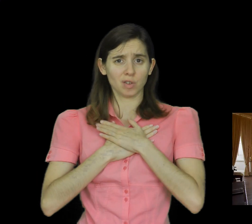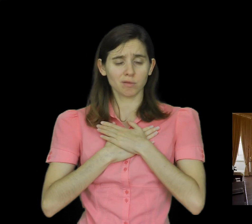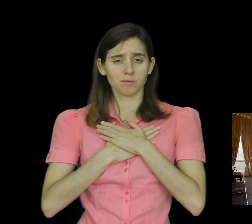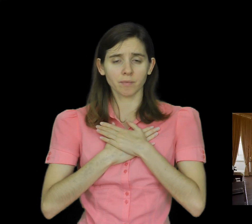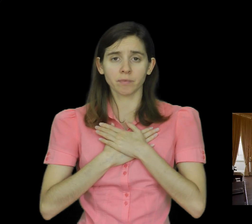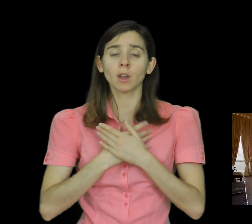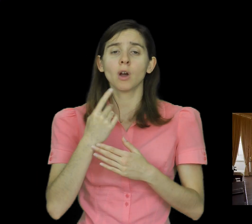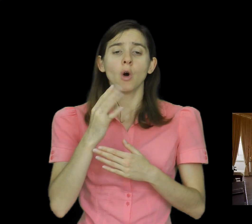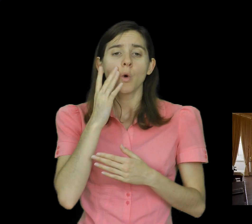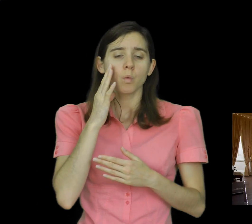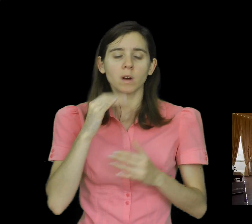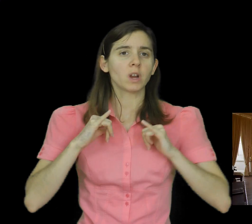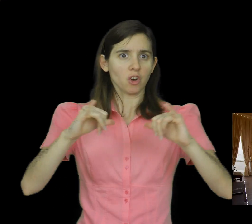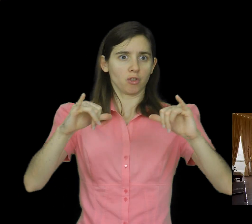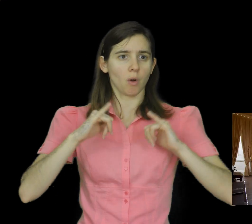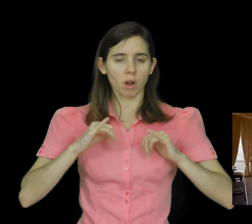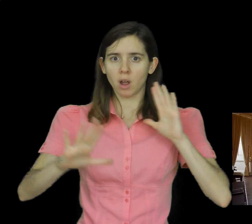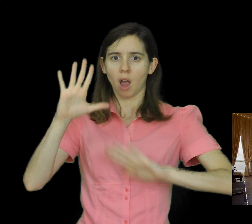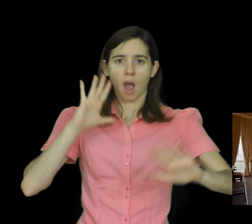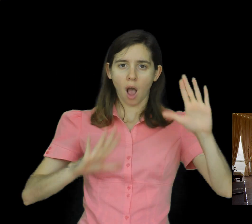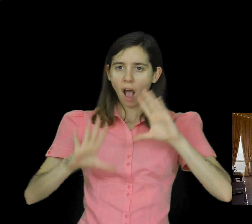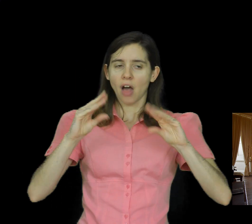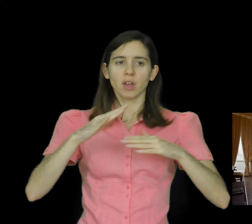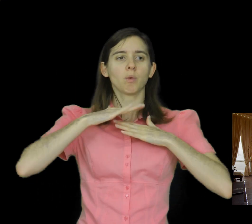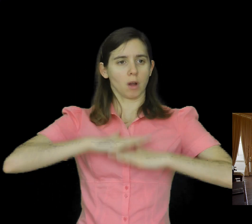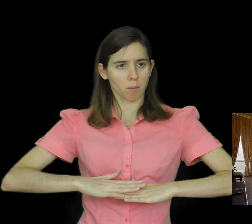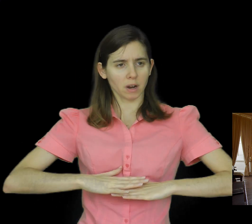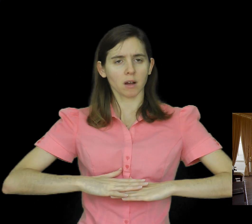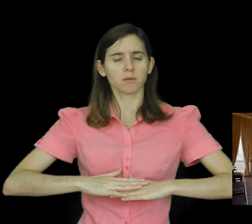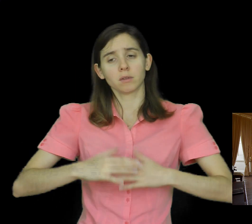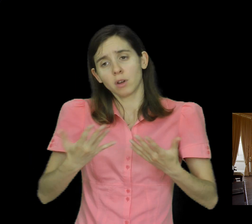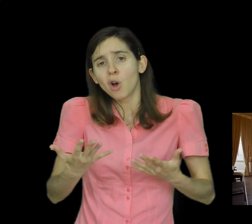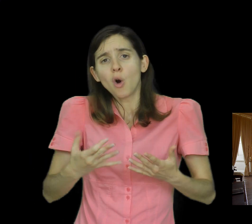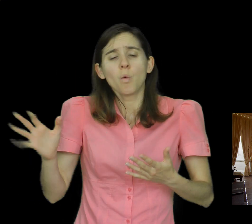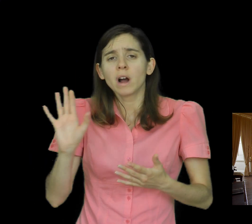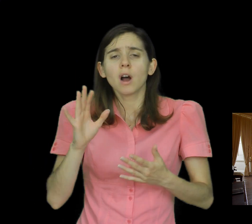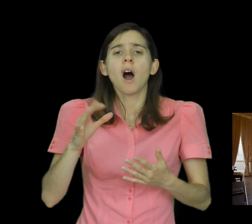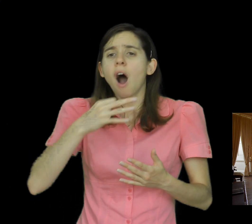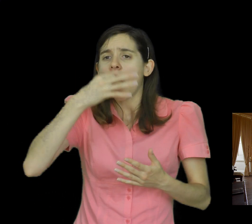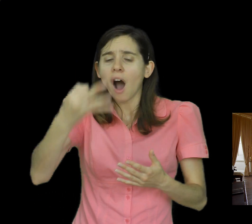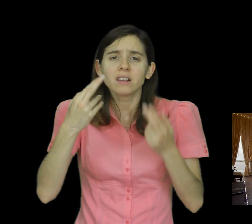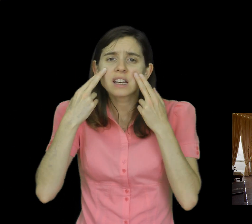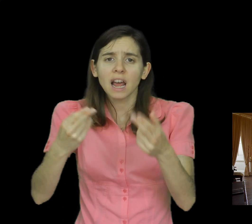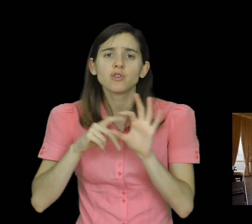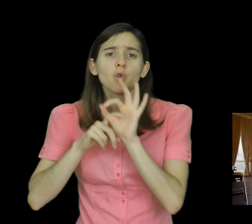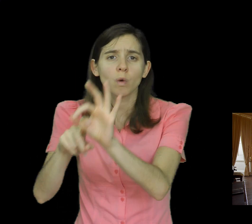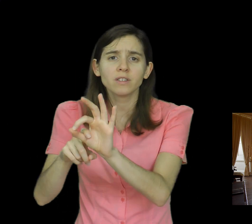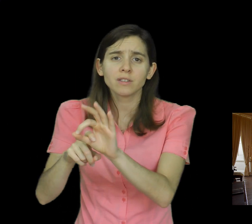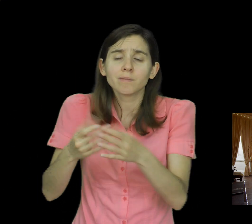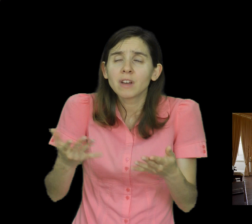Once we steady ourselves from the shock, we can't help but ask the most natural question in the world. If God is all powerful and all good,